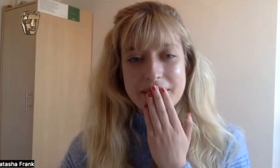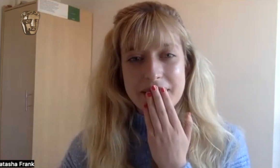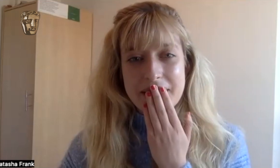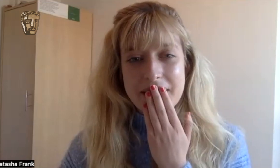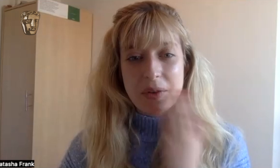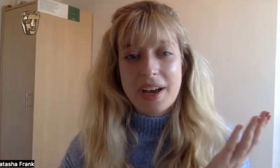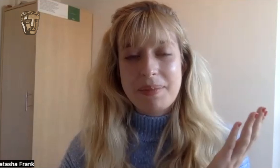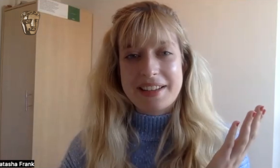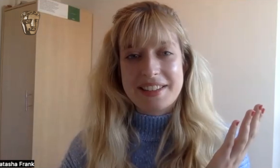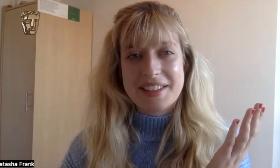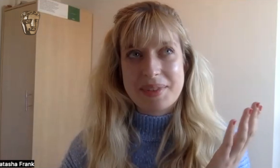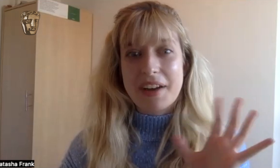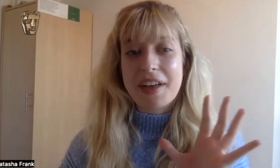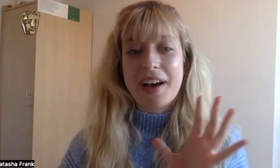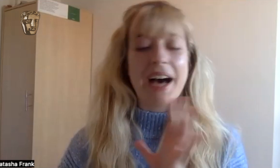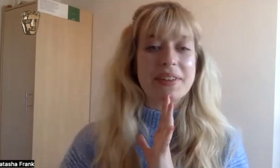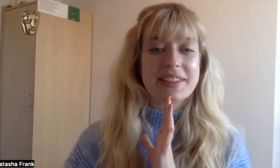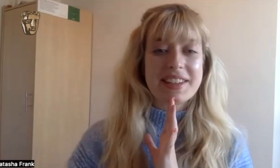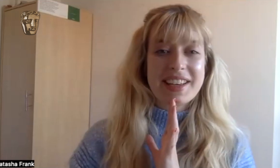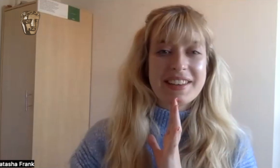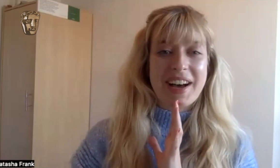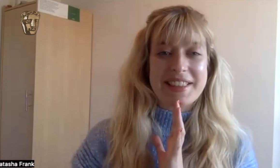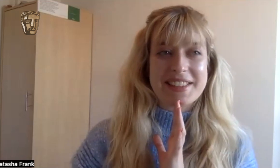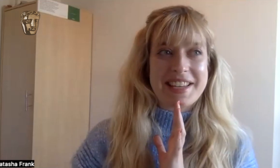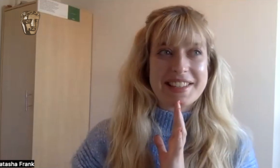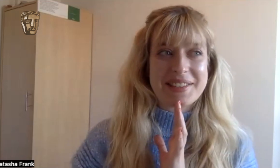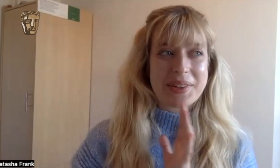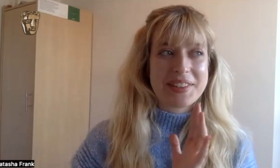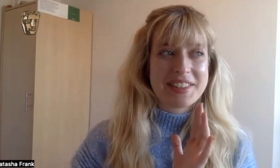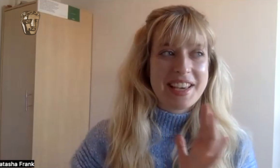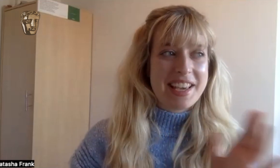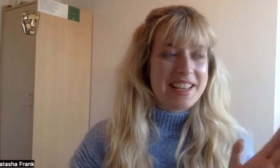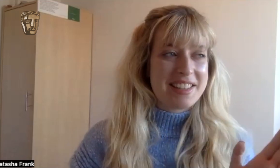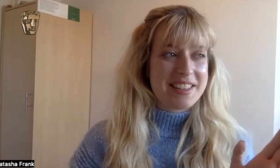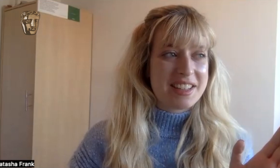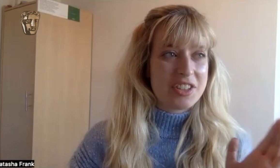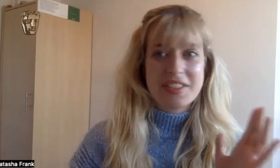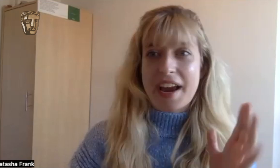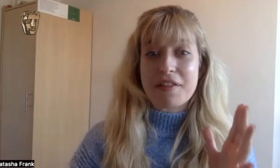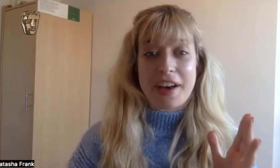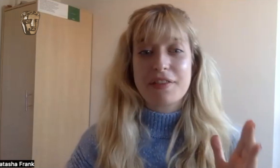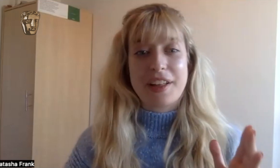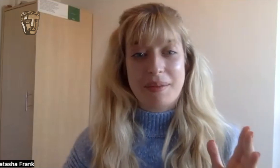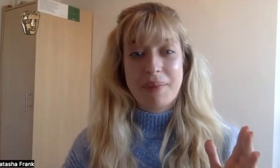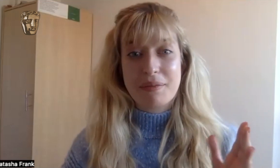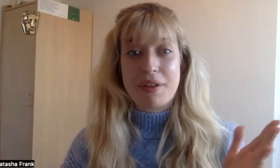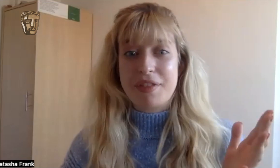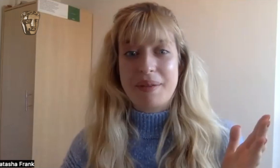A Quiet Place and some stuff that happened behind the scenes because it's it's such a terrifying film both of them